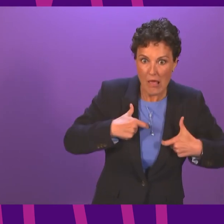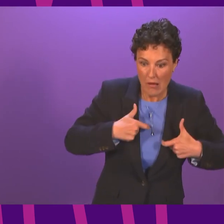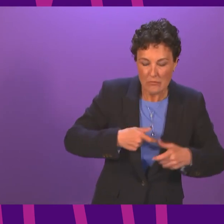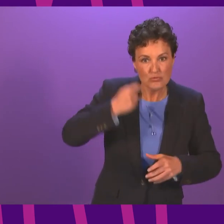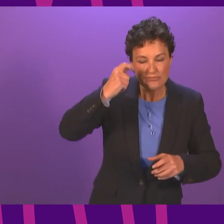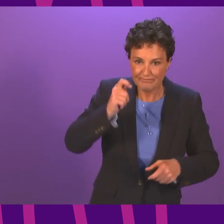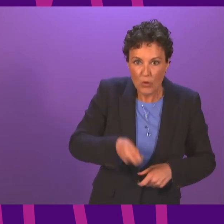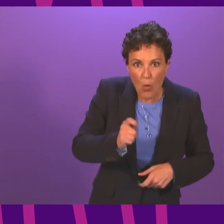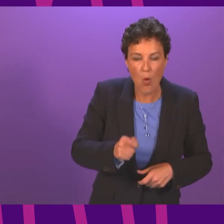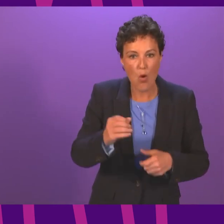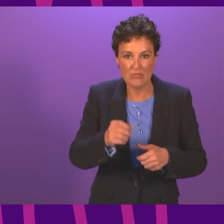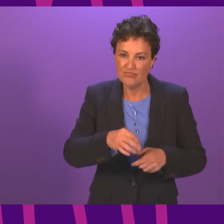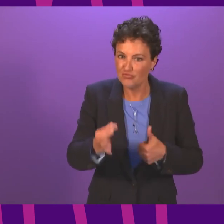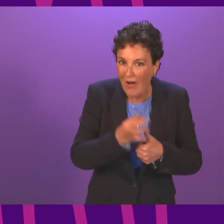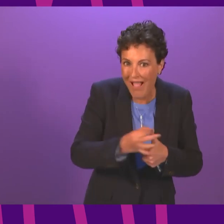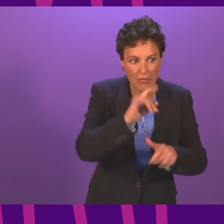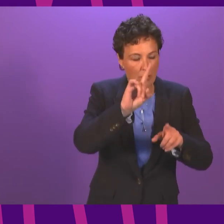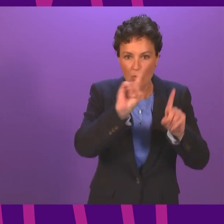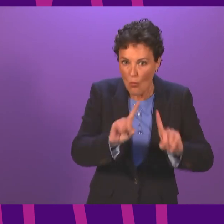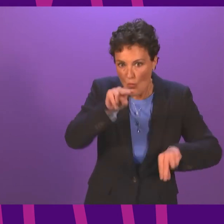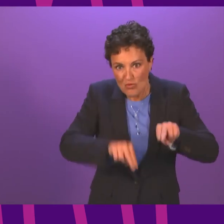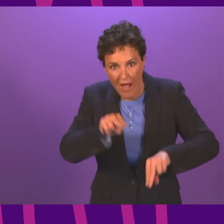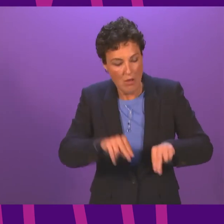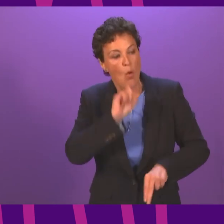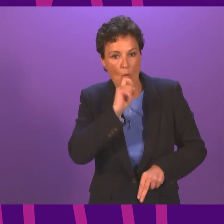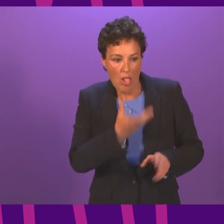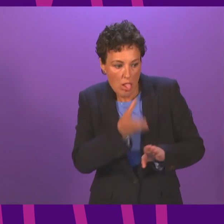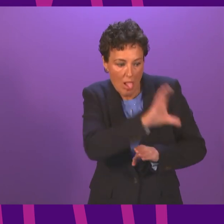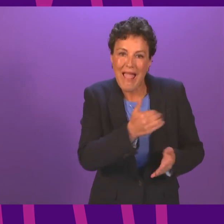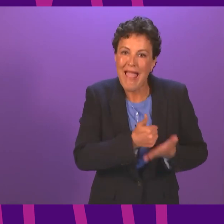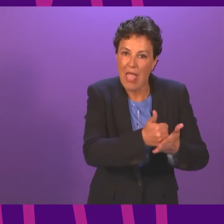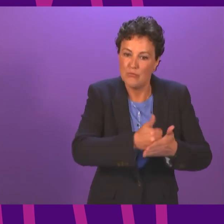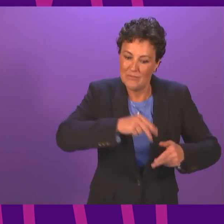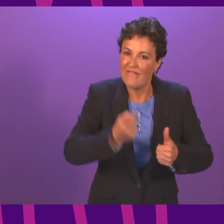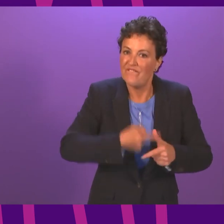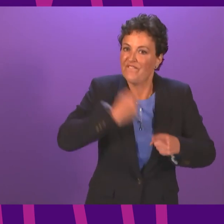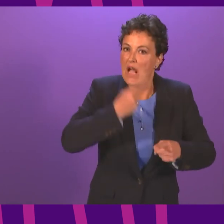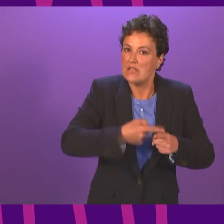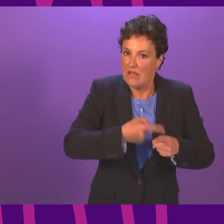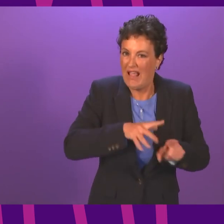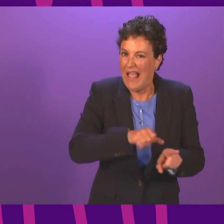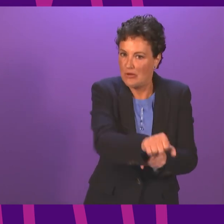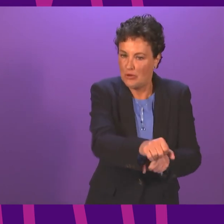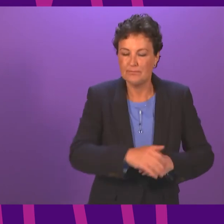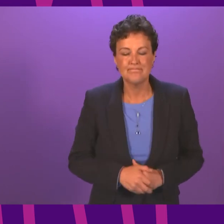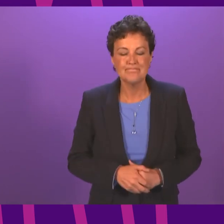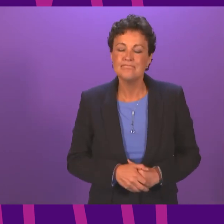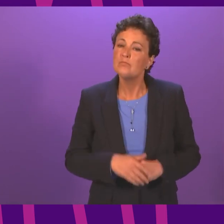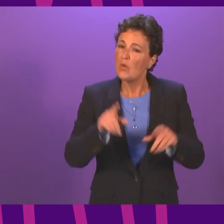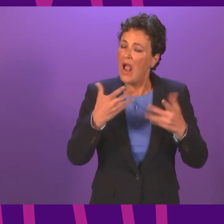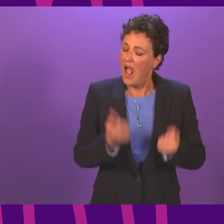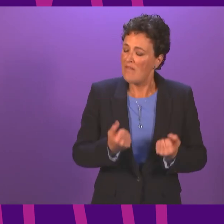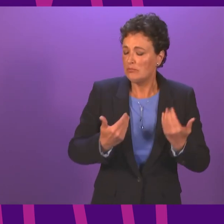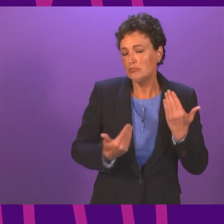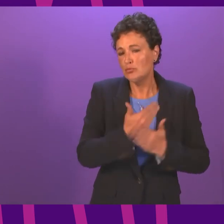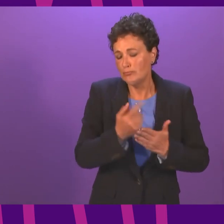be progressed and justice can be carried out in each case a number of actions are underway to help reduce the use of remand and at the